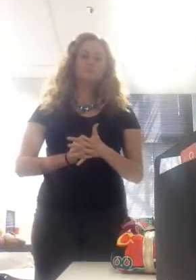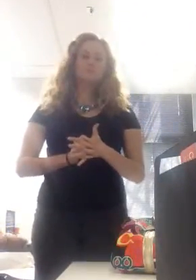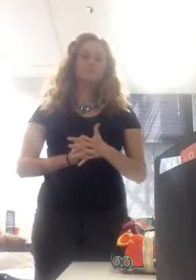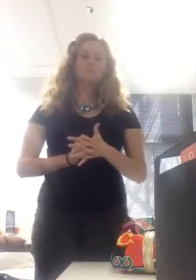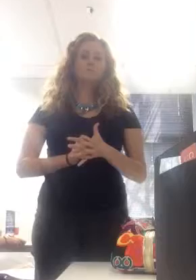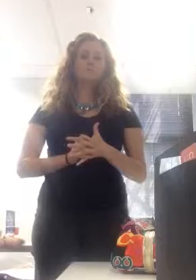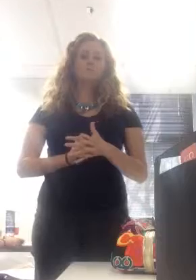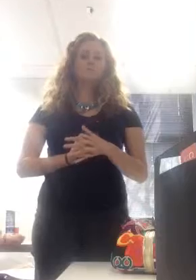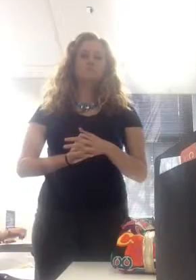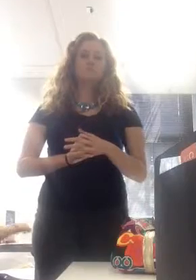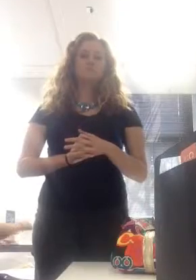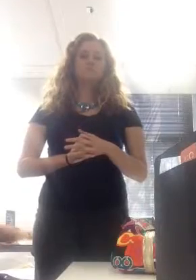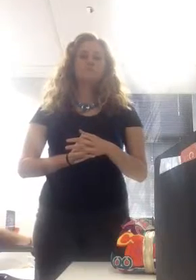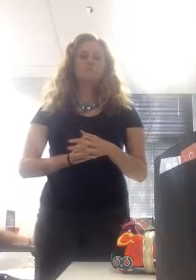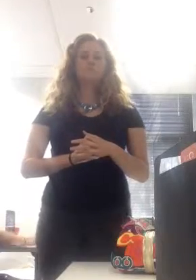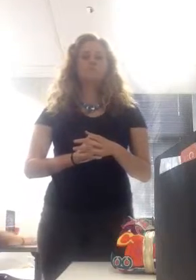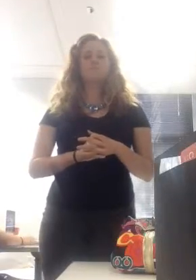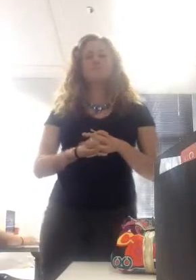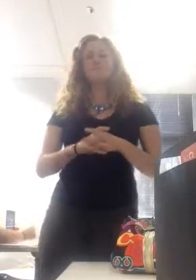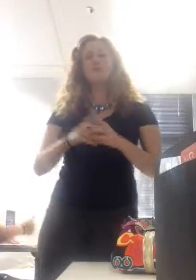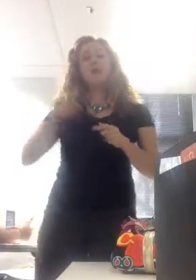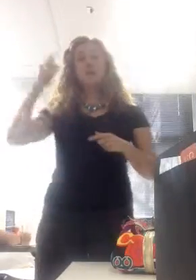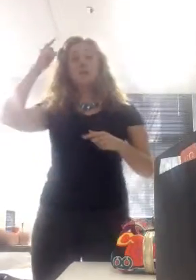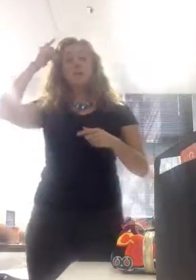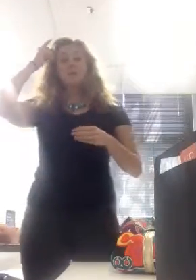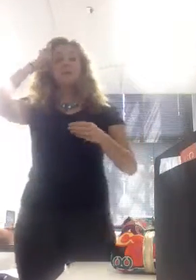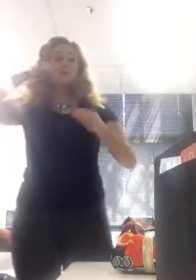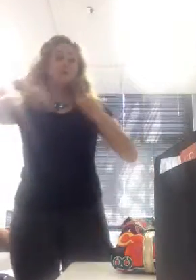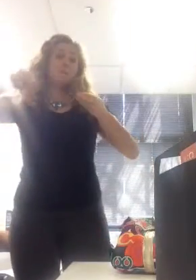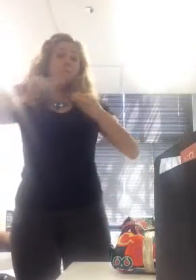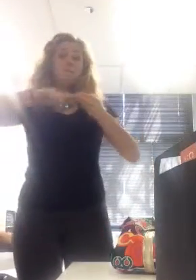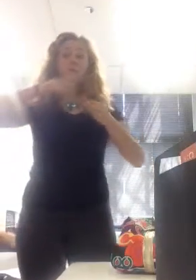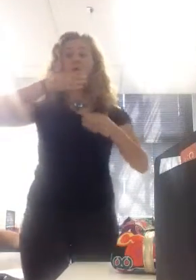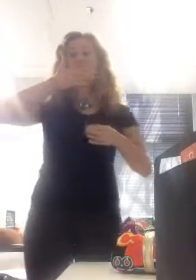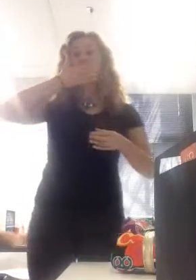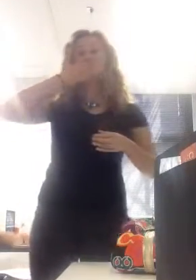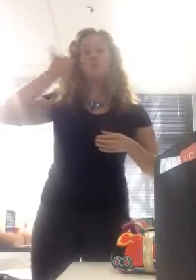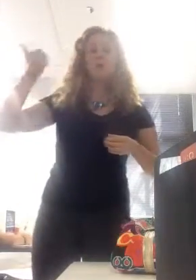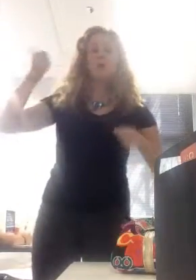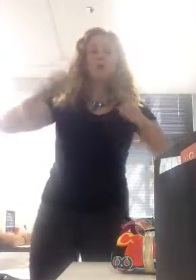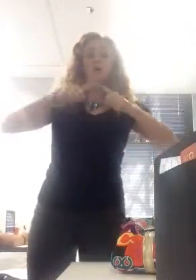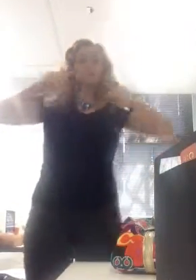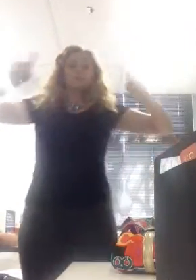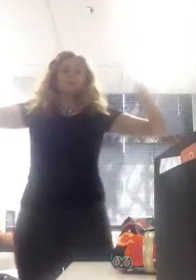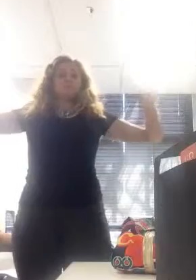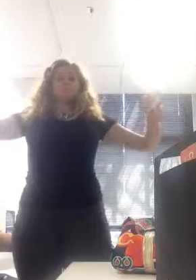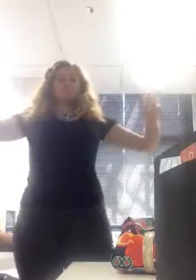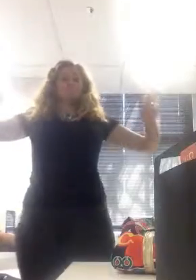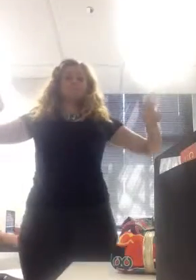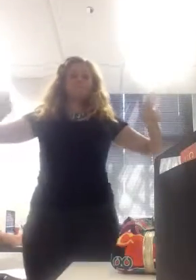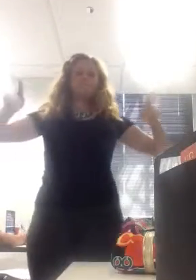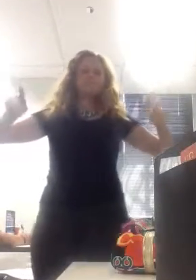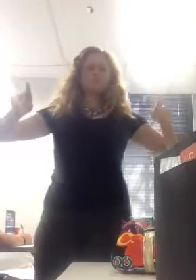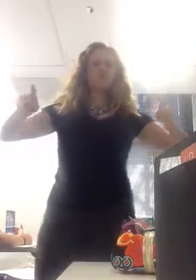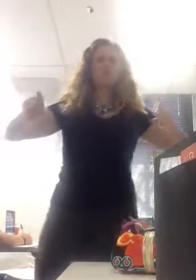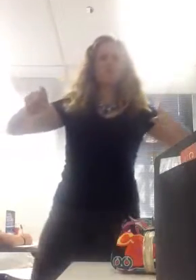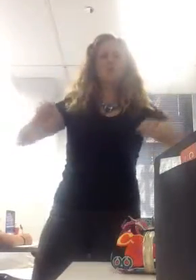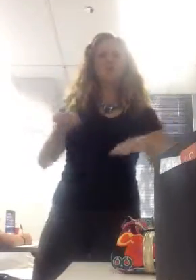Let's take the other way straight. You're very successful. You go to college. You get almost 30 days. You get hired by the top companies.